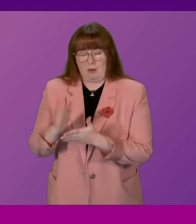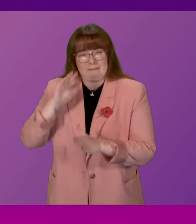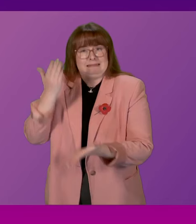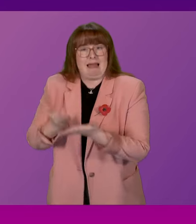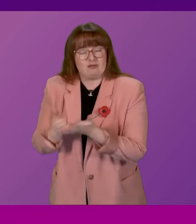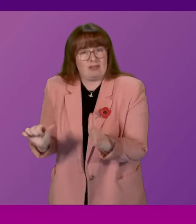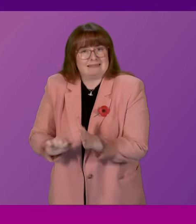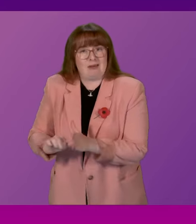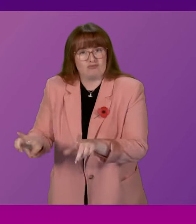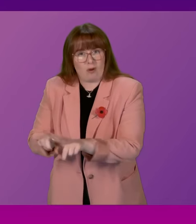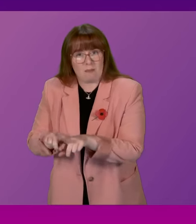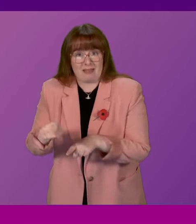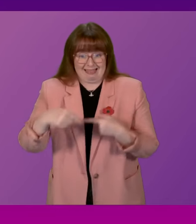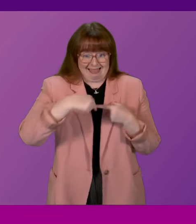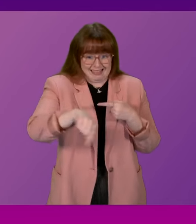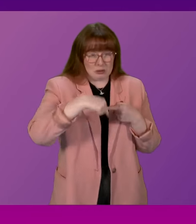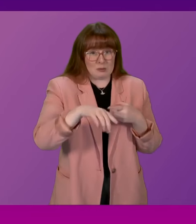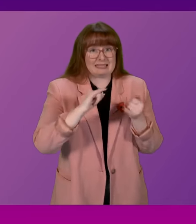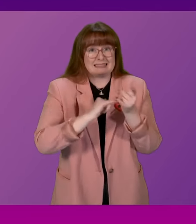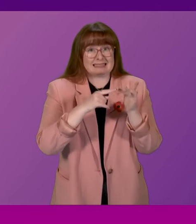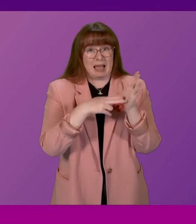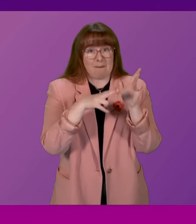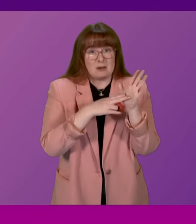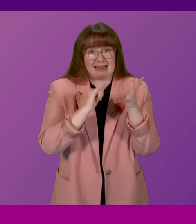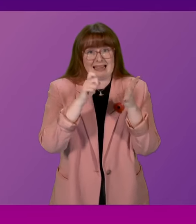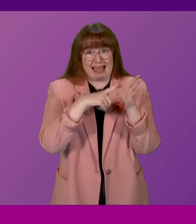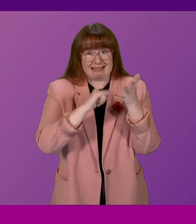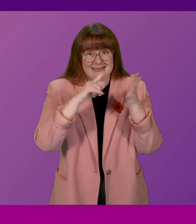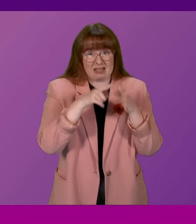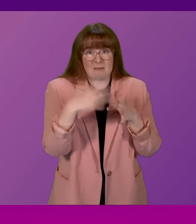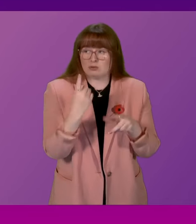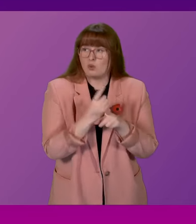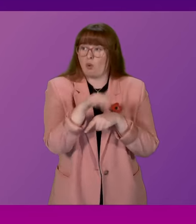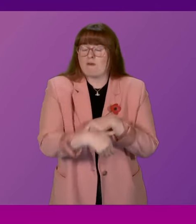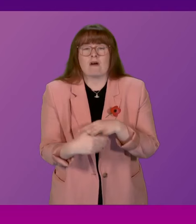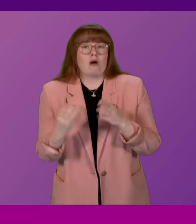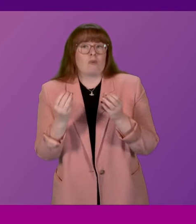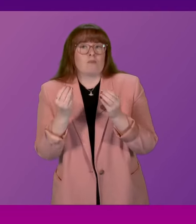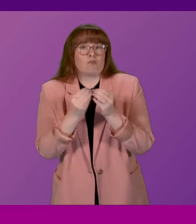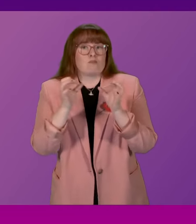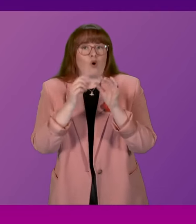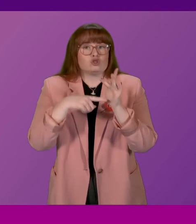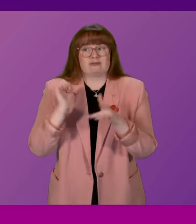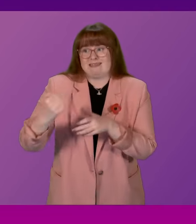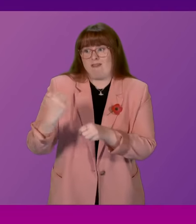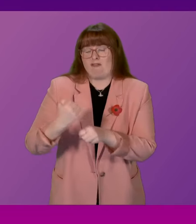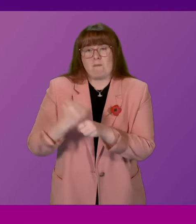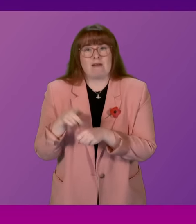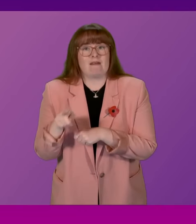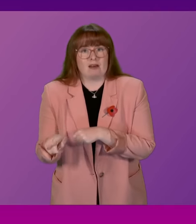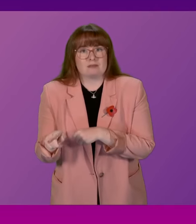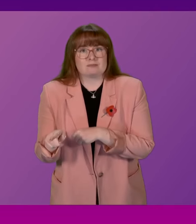We had this week Simon Case describing working in Boris Johnson's government as taming